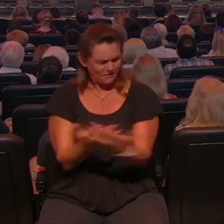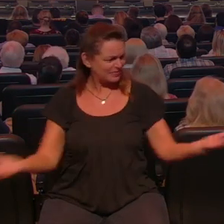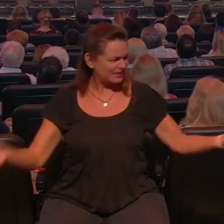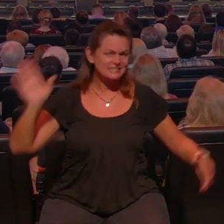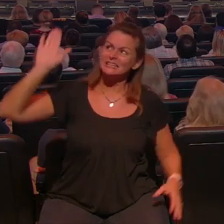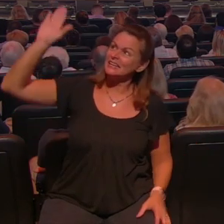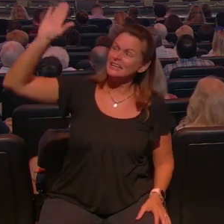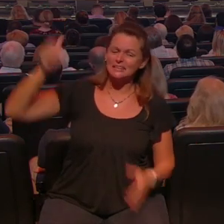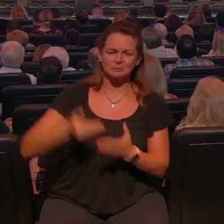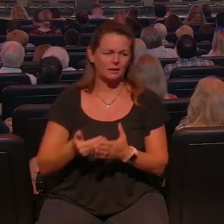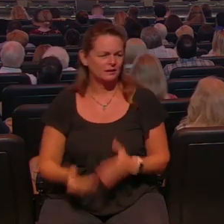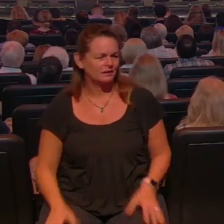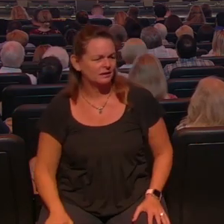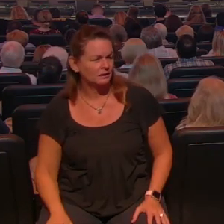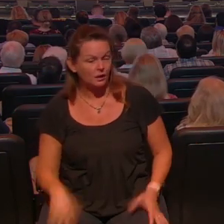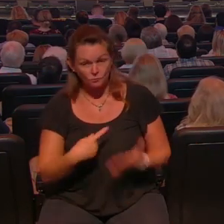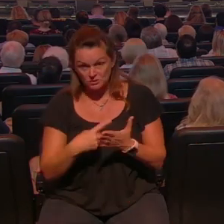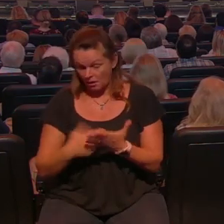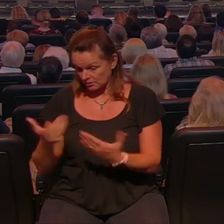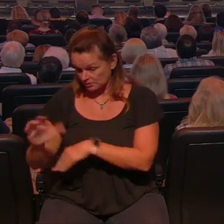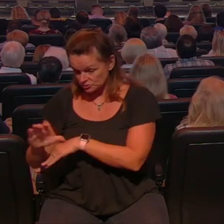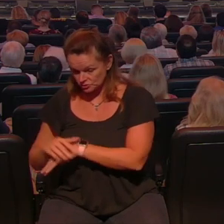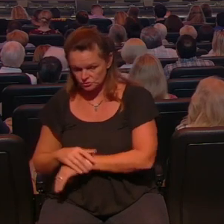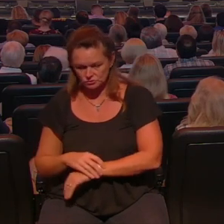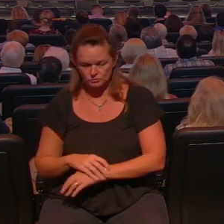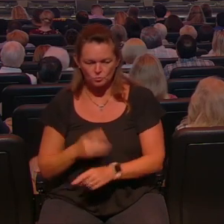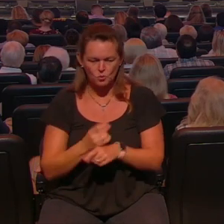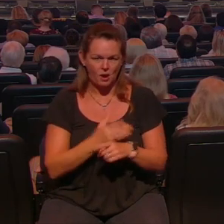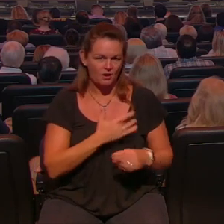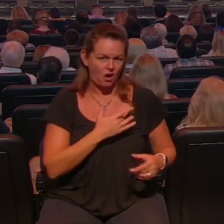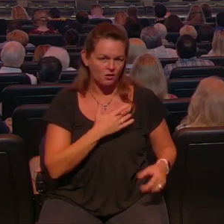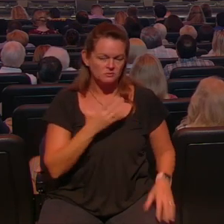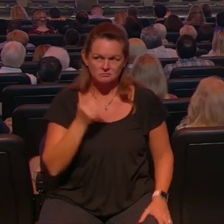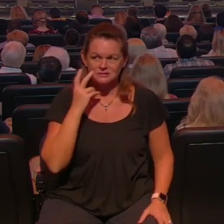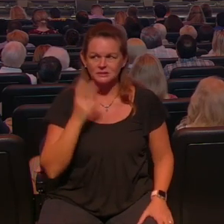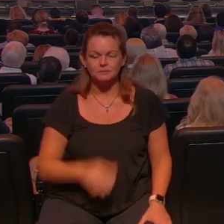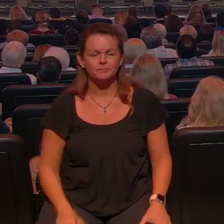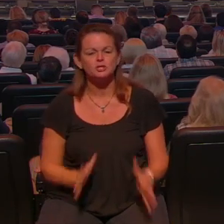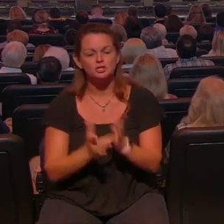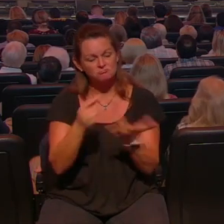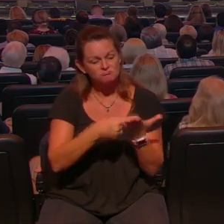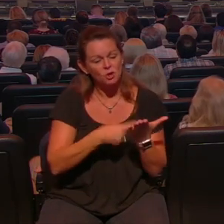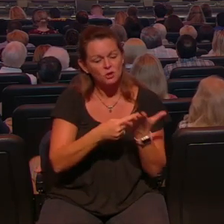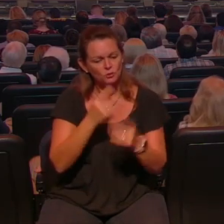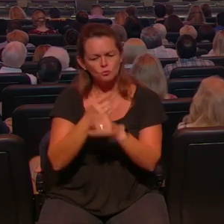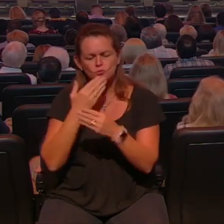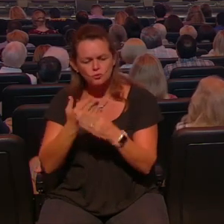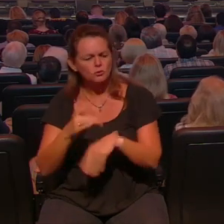if we talk about it in the church with the right heart because Jesus talked about it with the right heart so